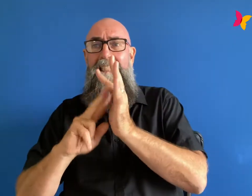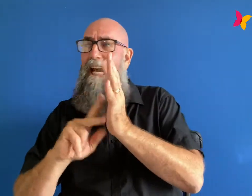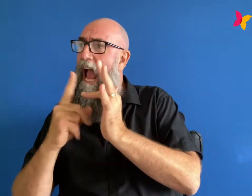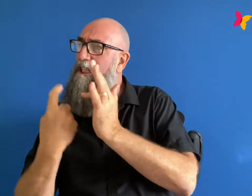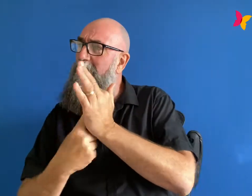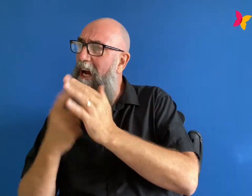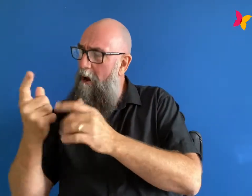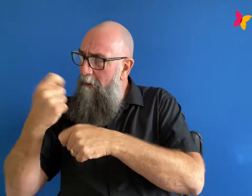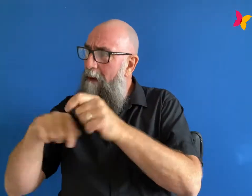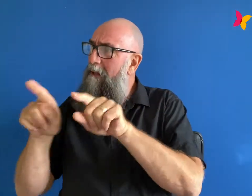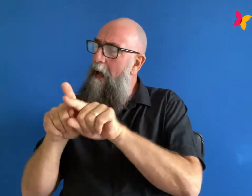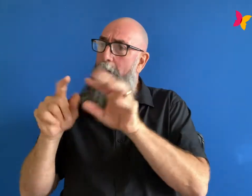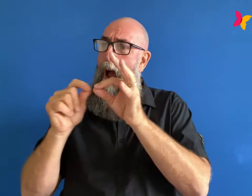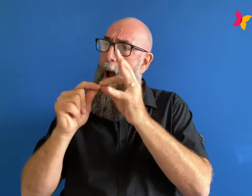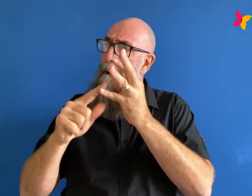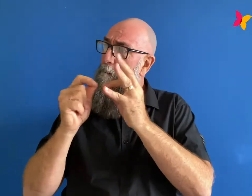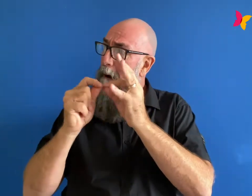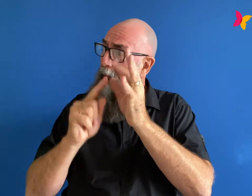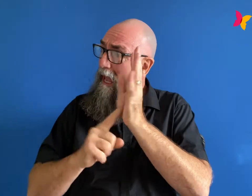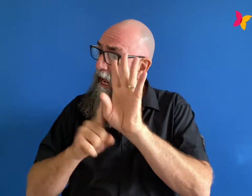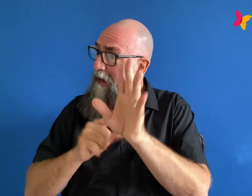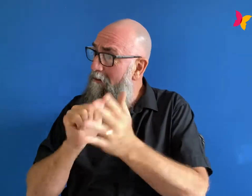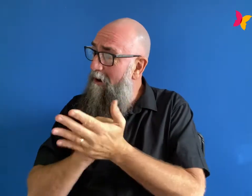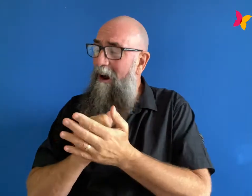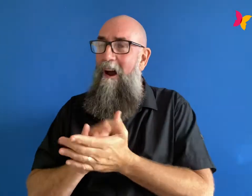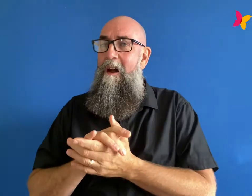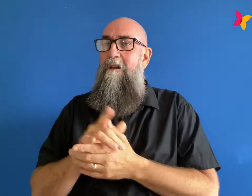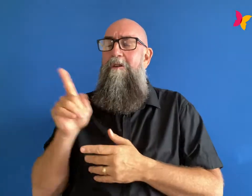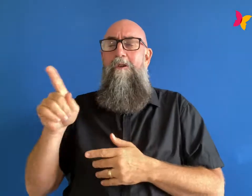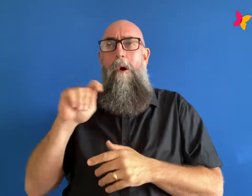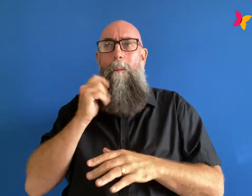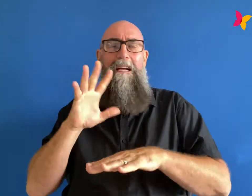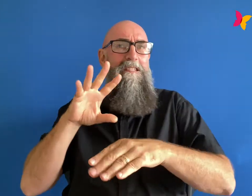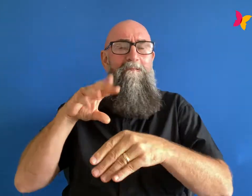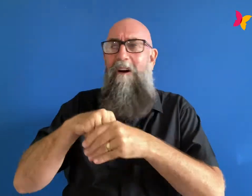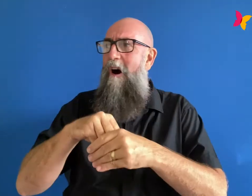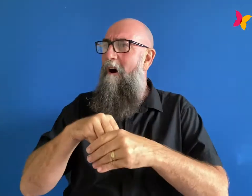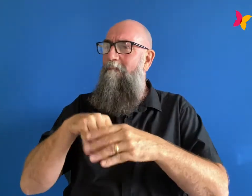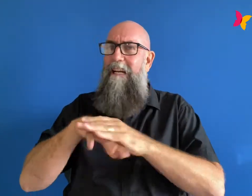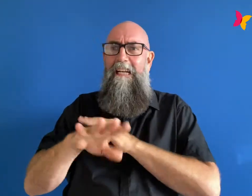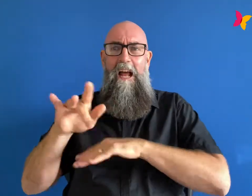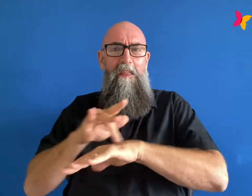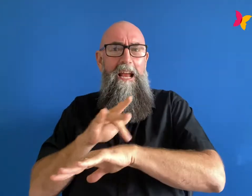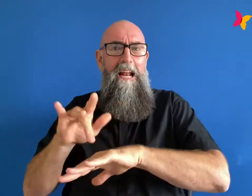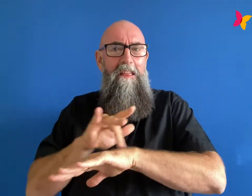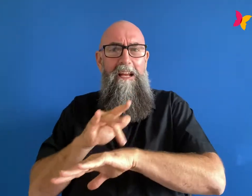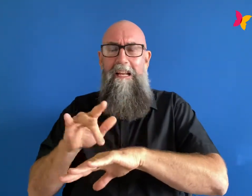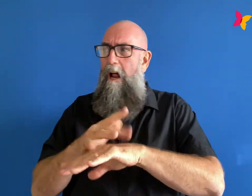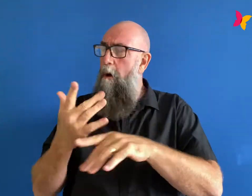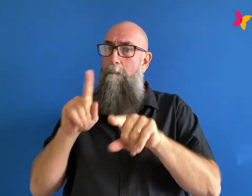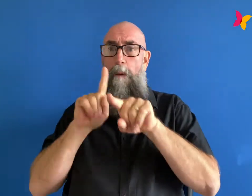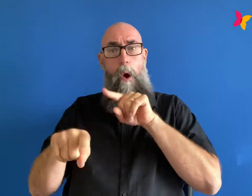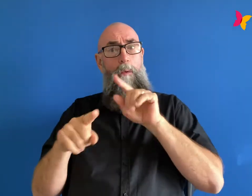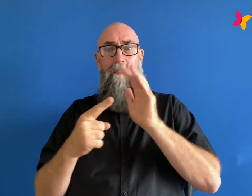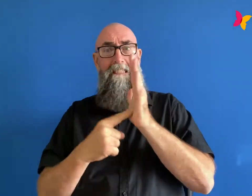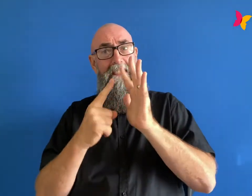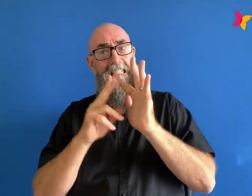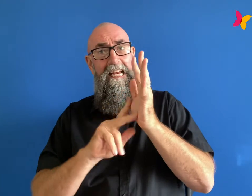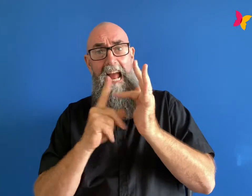the annual school musical which she was always like always cast in but still like a lot of teenagers amy experienced angst around